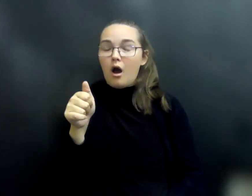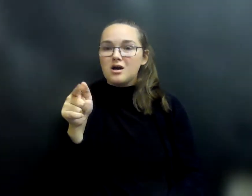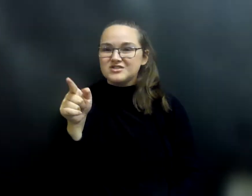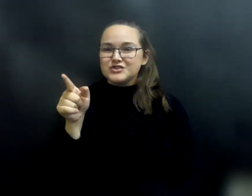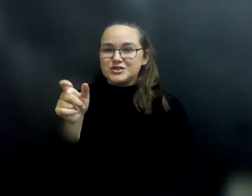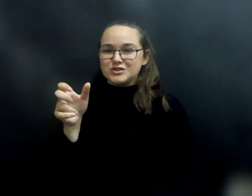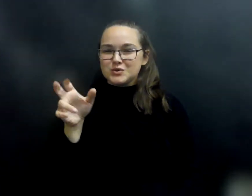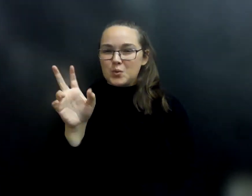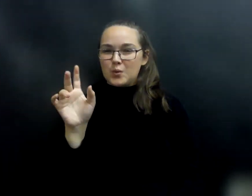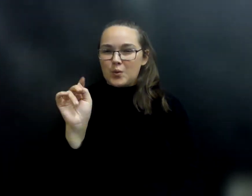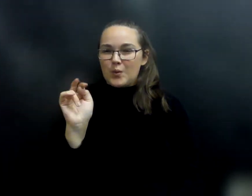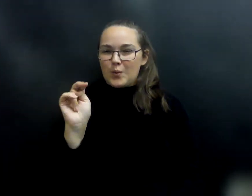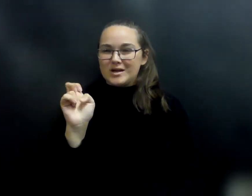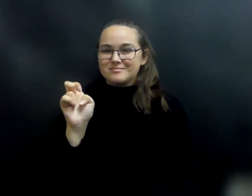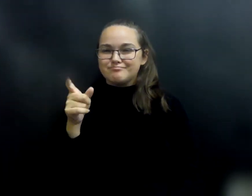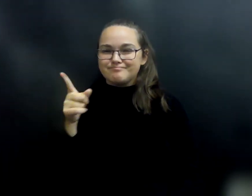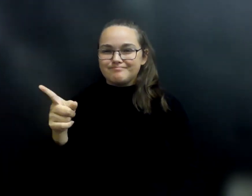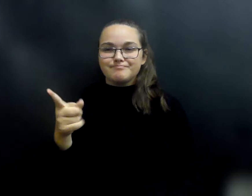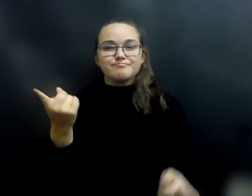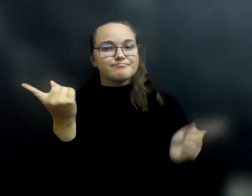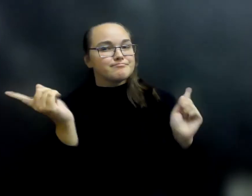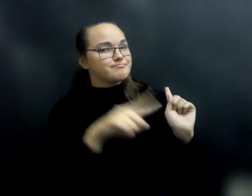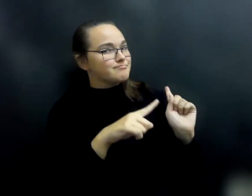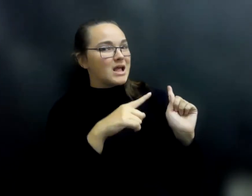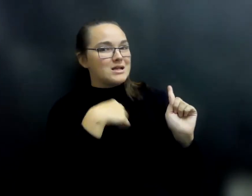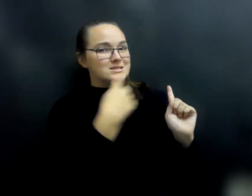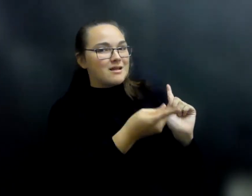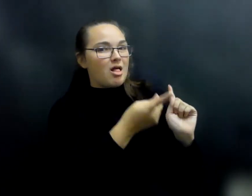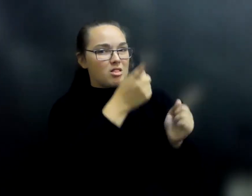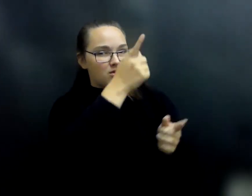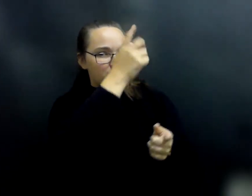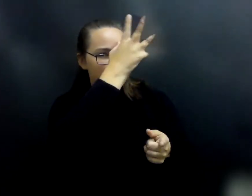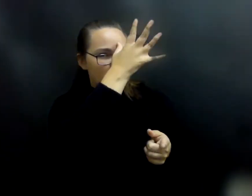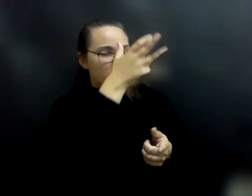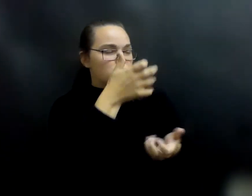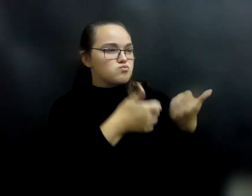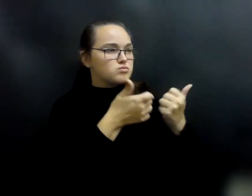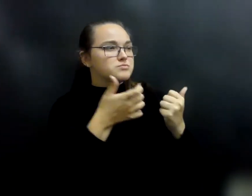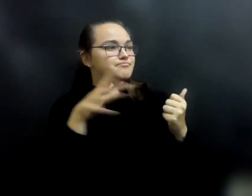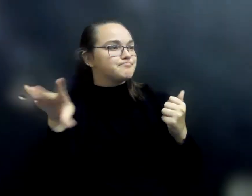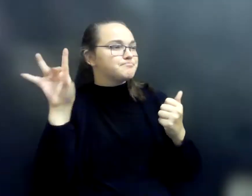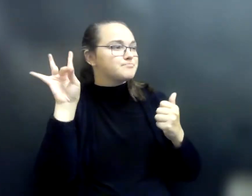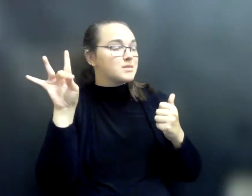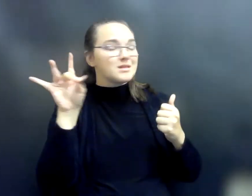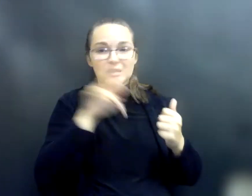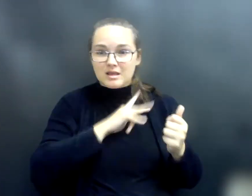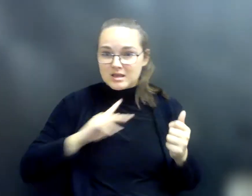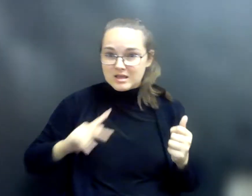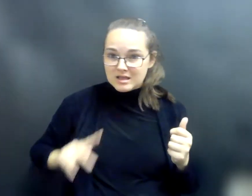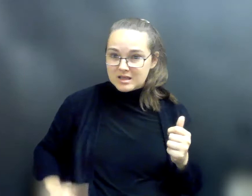Then he turned quickly and went to tell his father which bride he had chosen. When the king heard that the prince had chosen